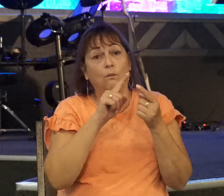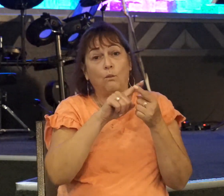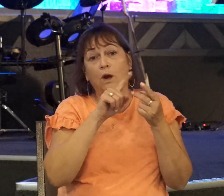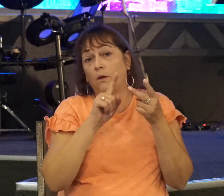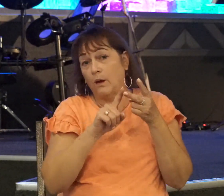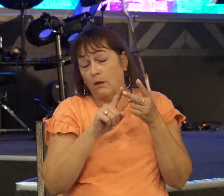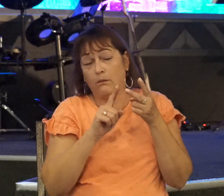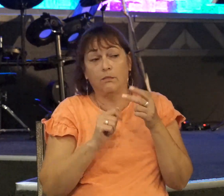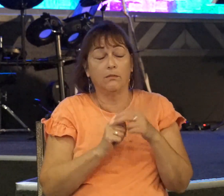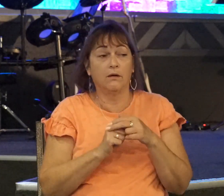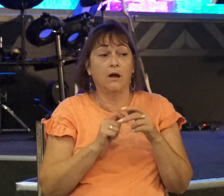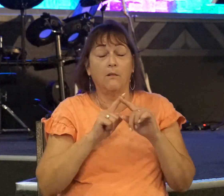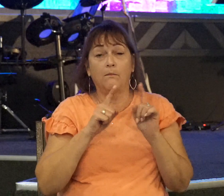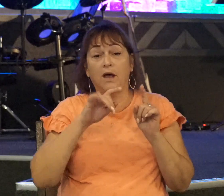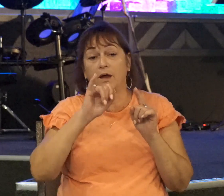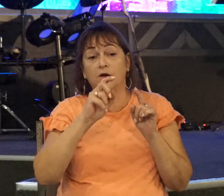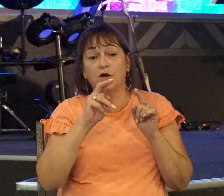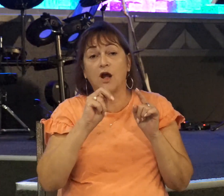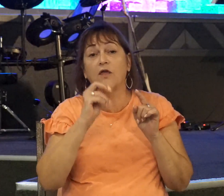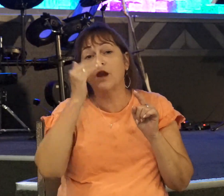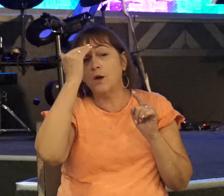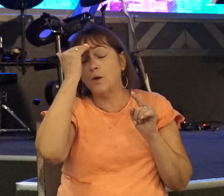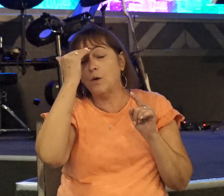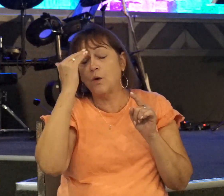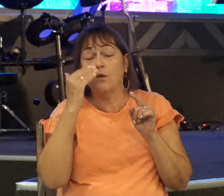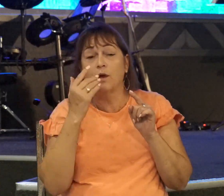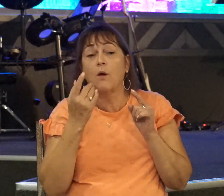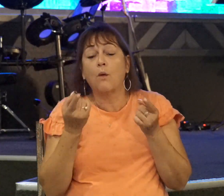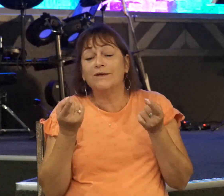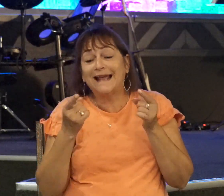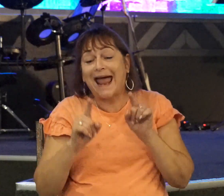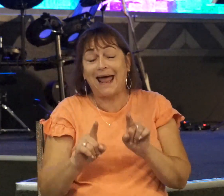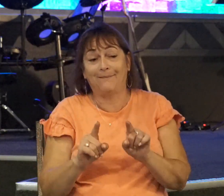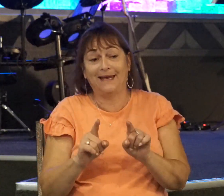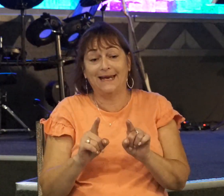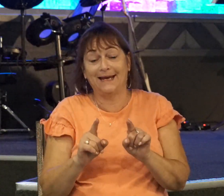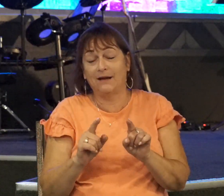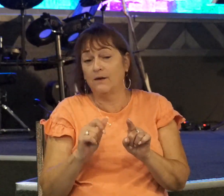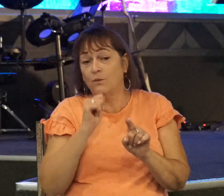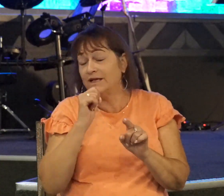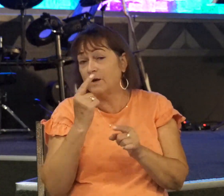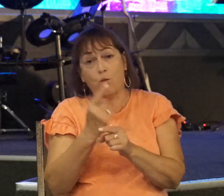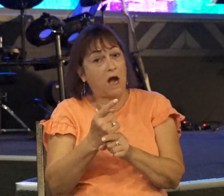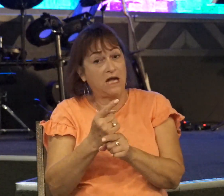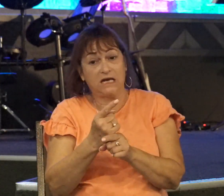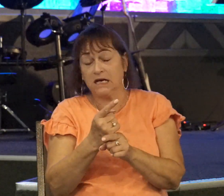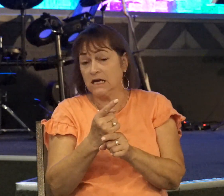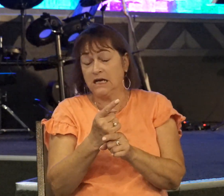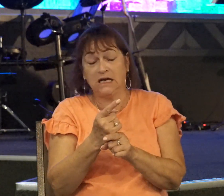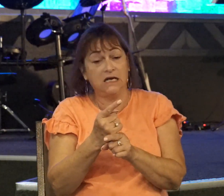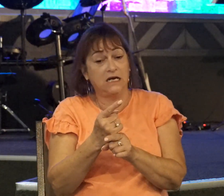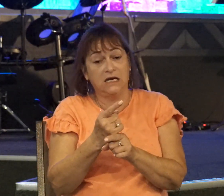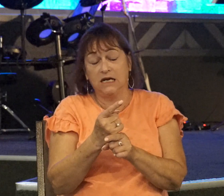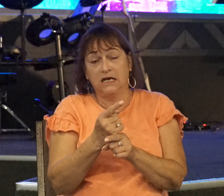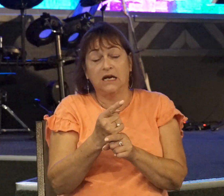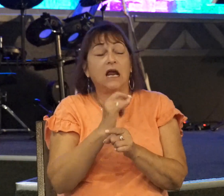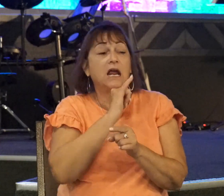But Jonathan knew that what was happening wasn't right. Israel was God's